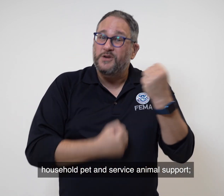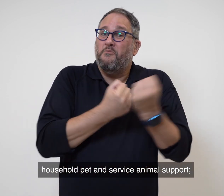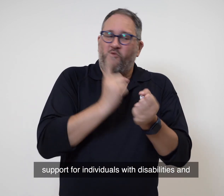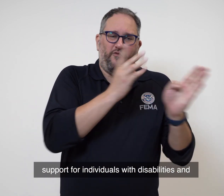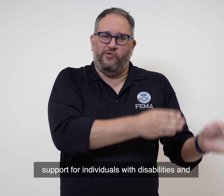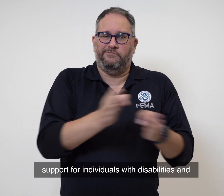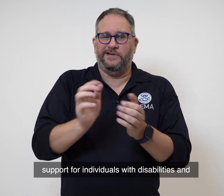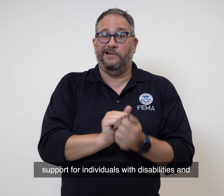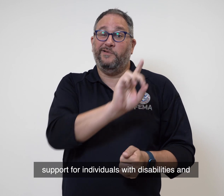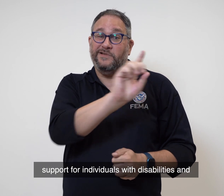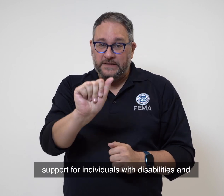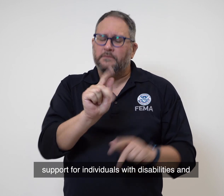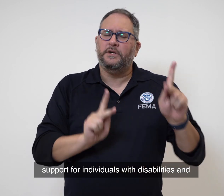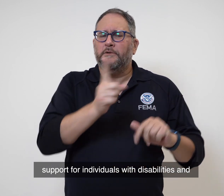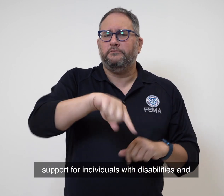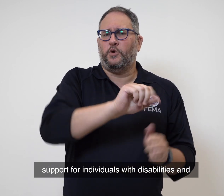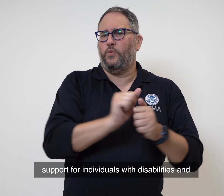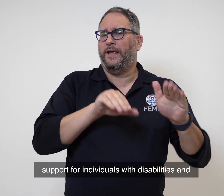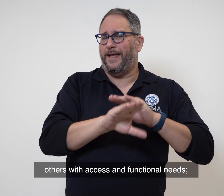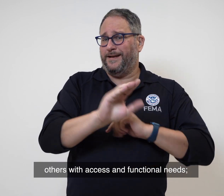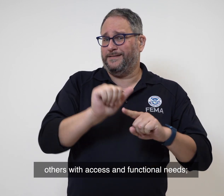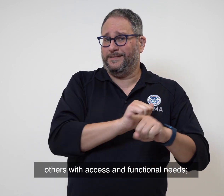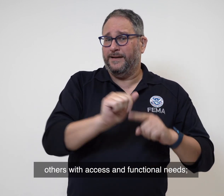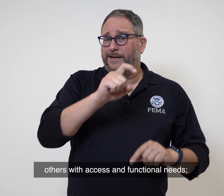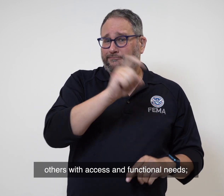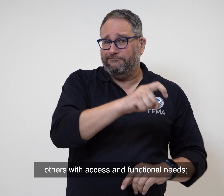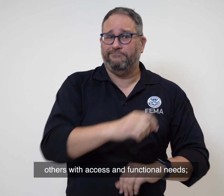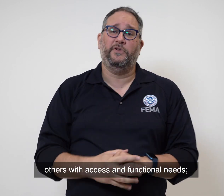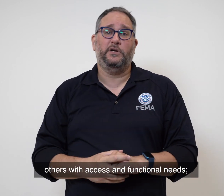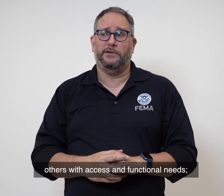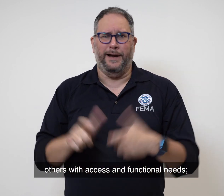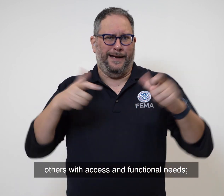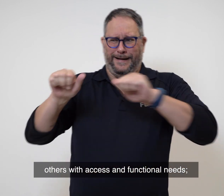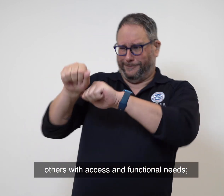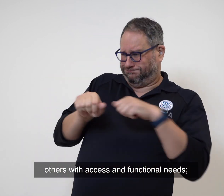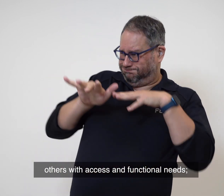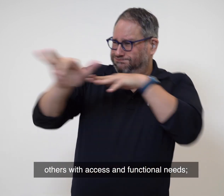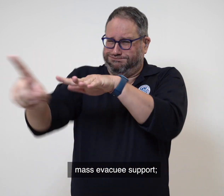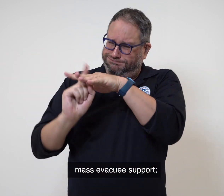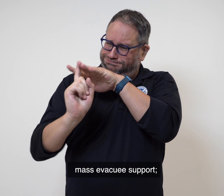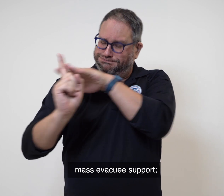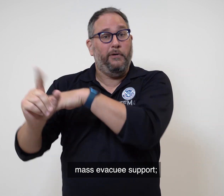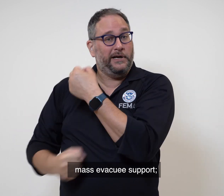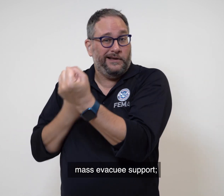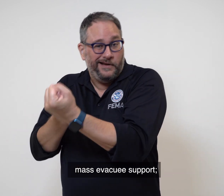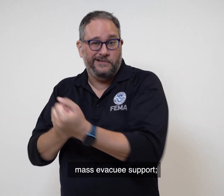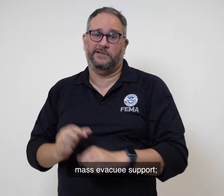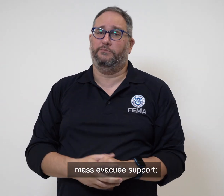support for individuals with disabilities and others with access and functional needs, mass evacuee support,